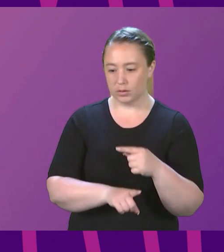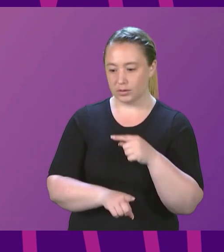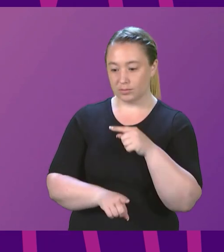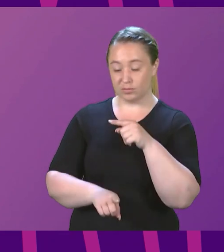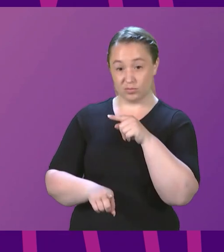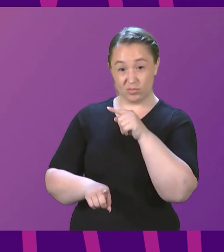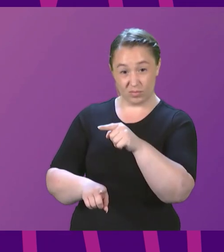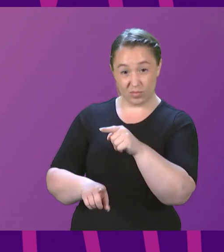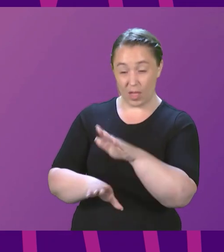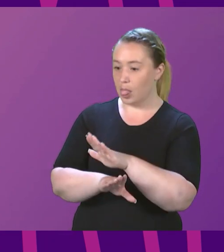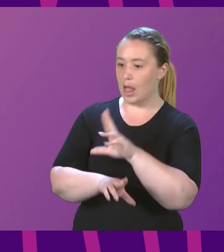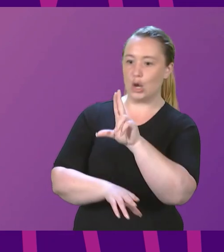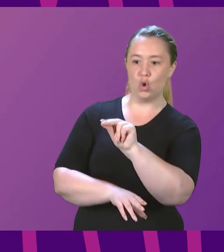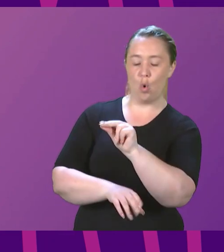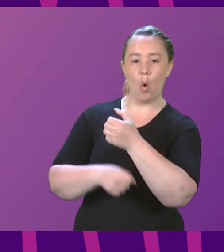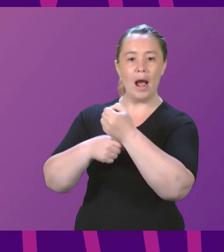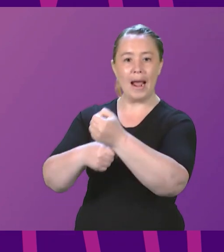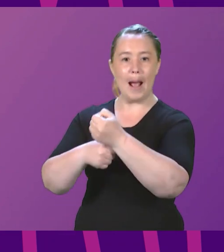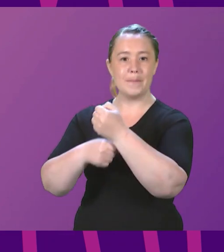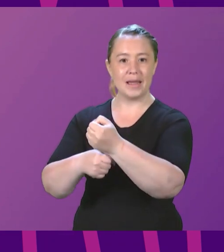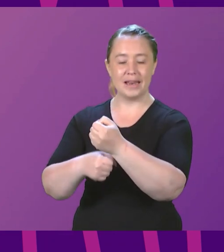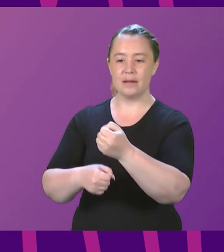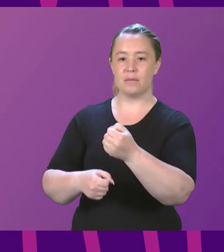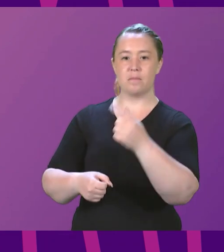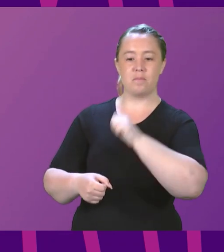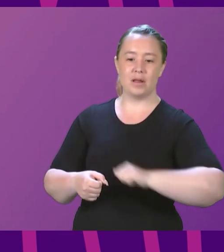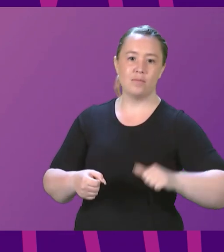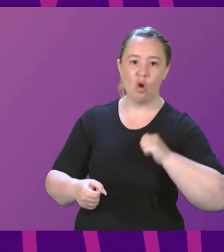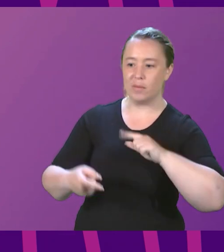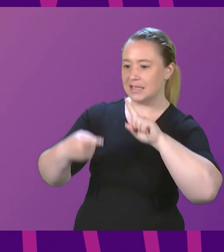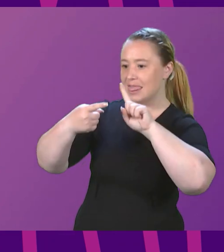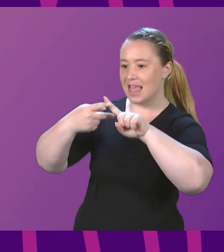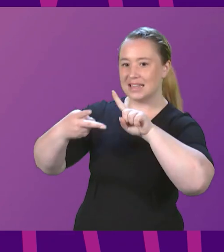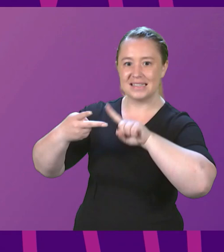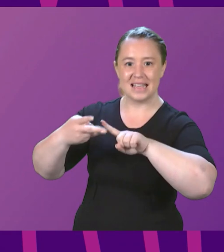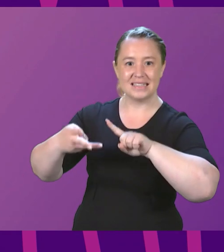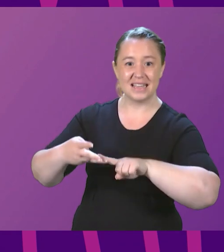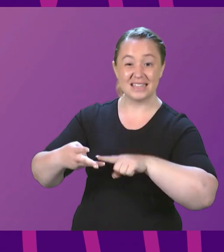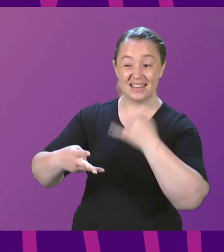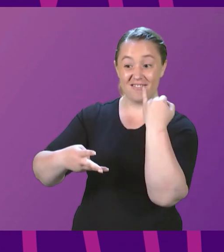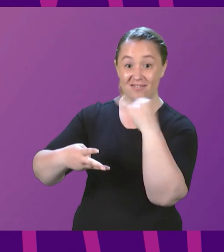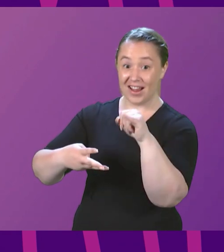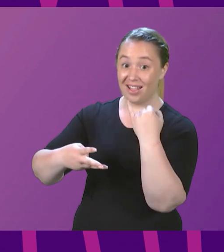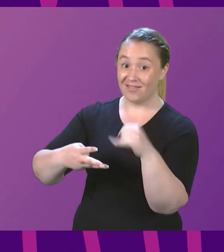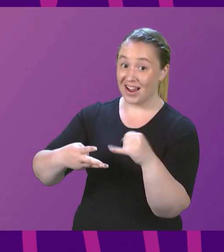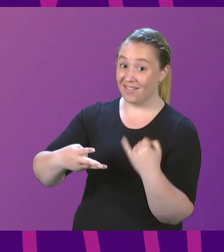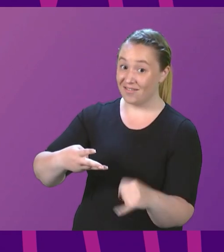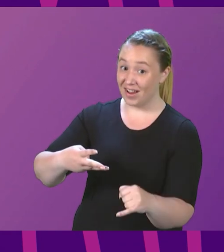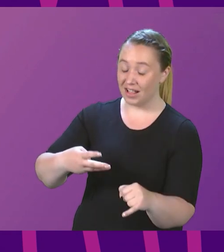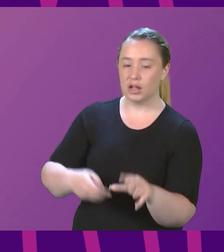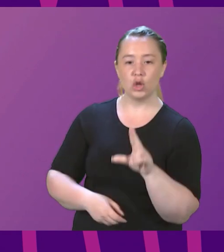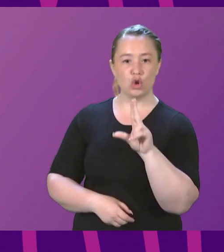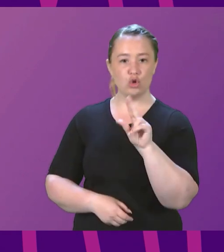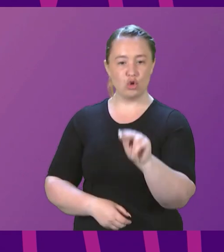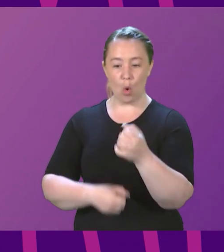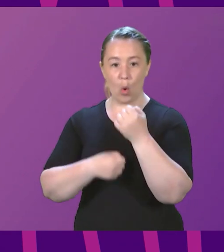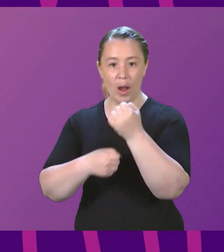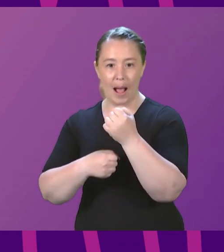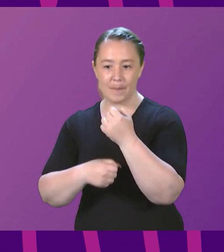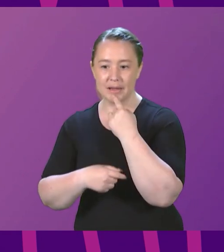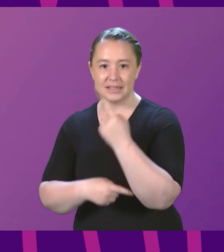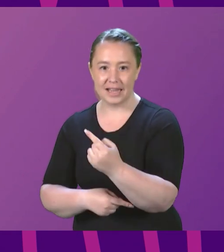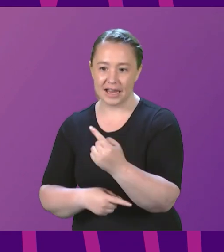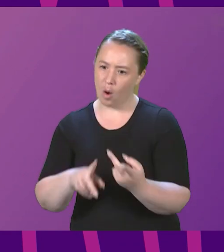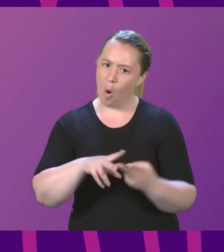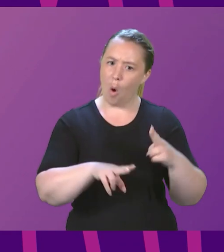were promised by the No Campaign turned to dust. We have seen many of the things that the No Campaign said would happen if Scotland voted yes.